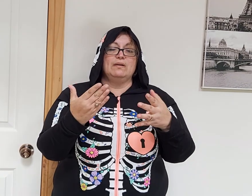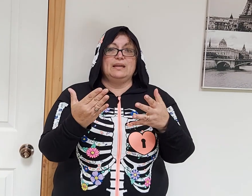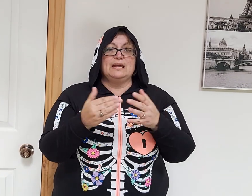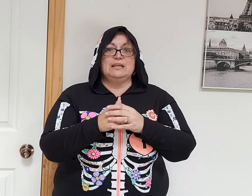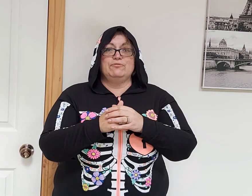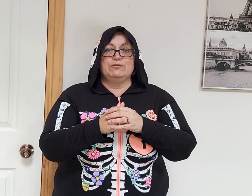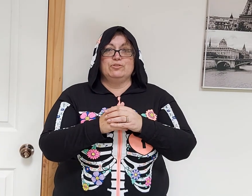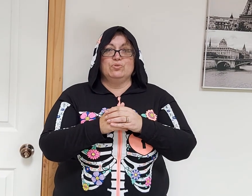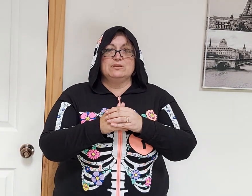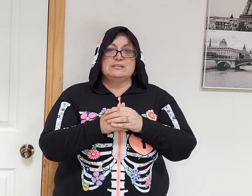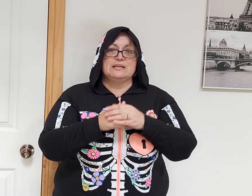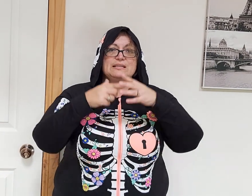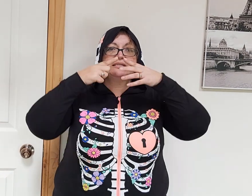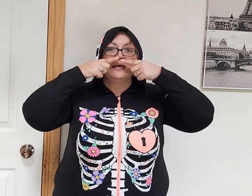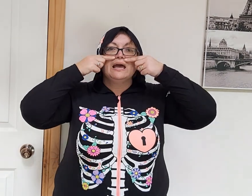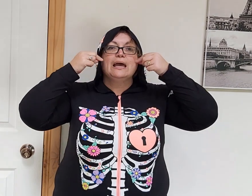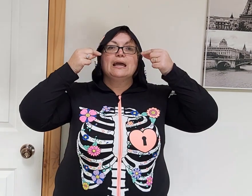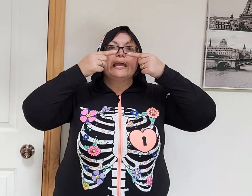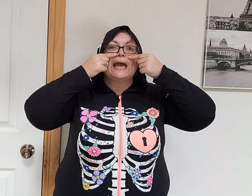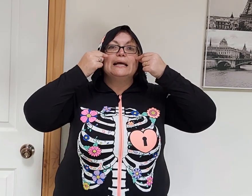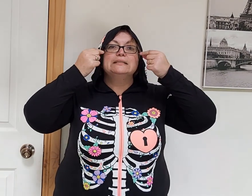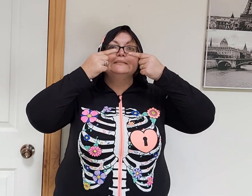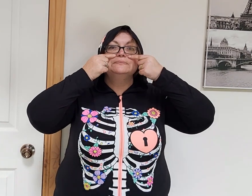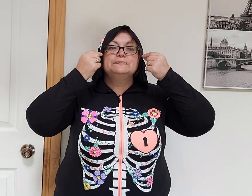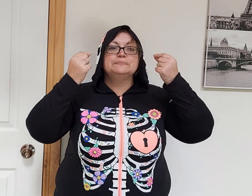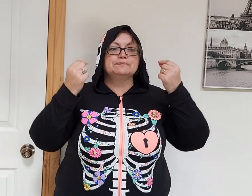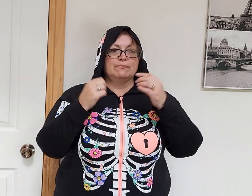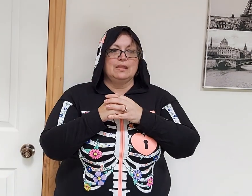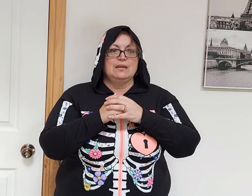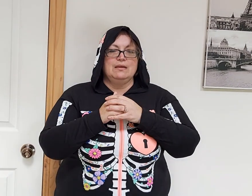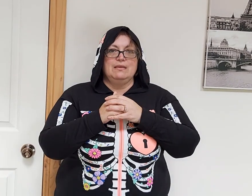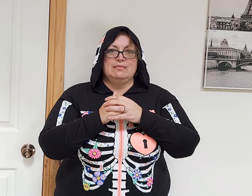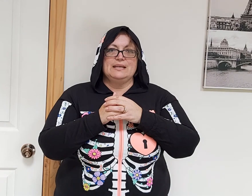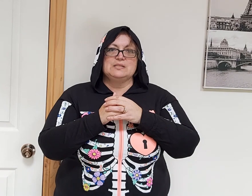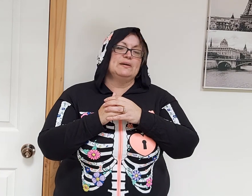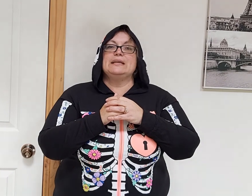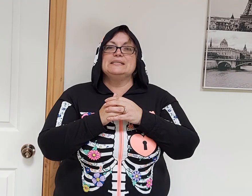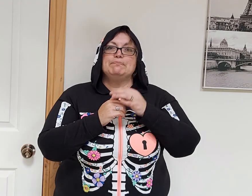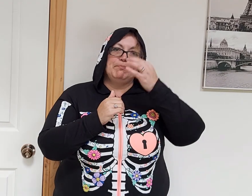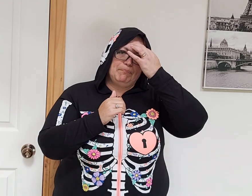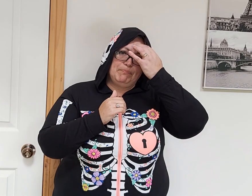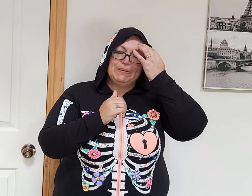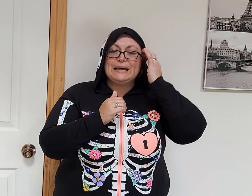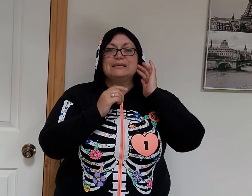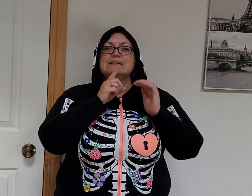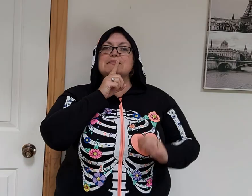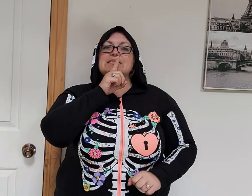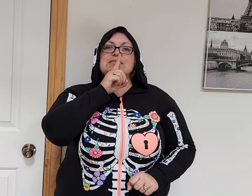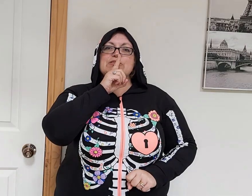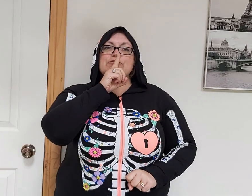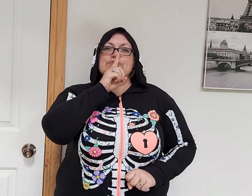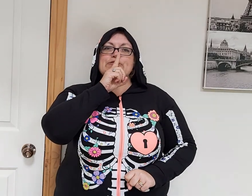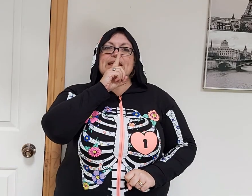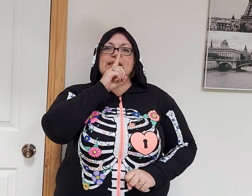again, if you're in the Northern States, Cat. Next one is Blood. Red